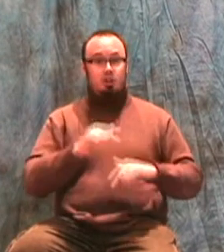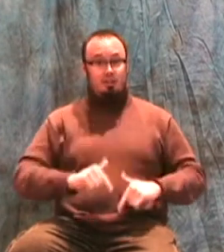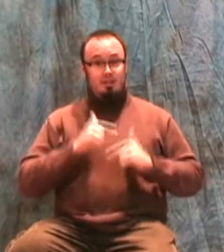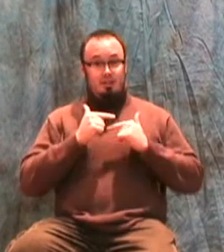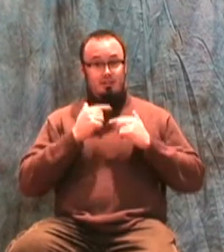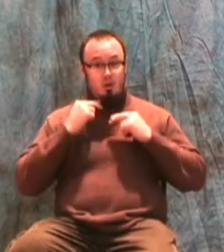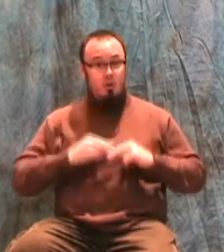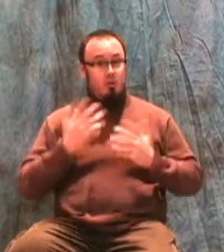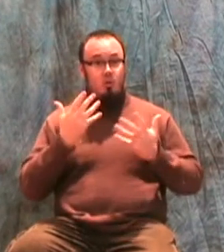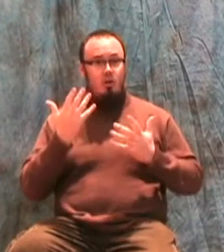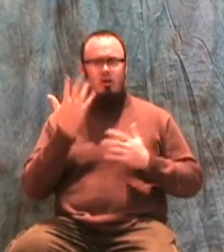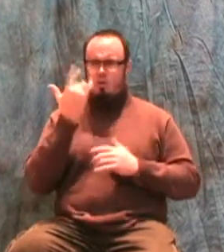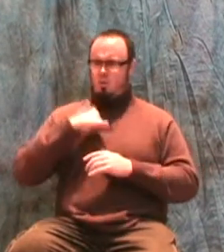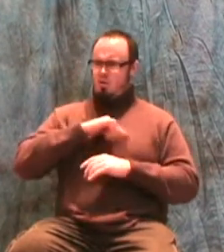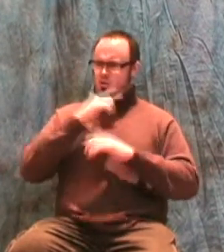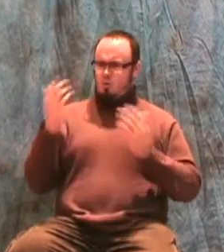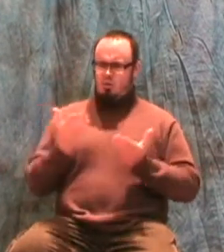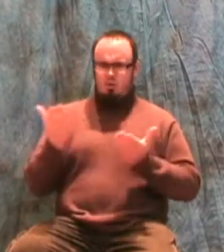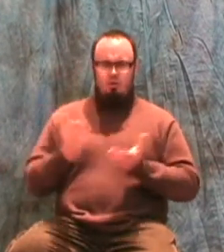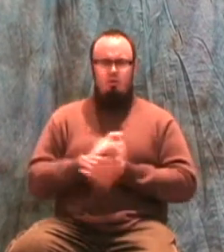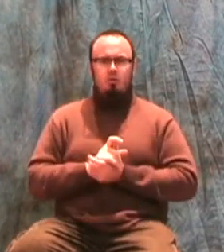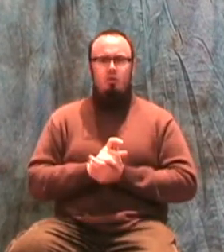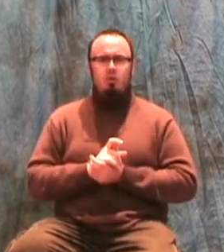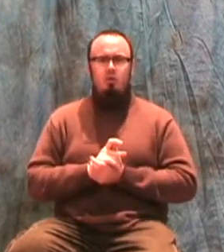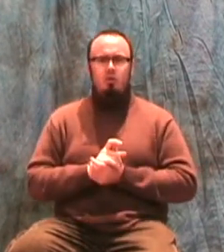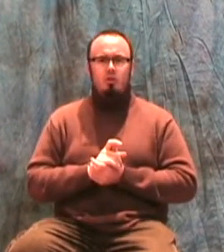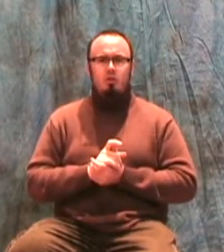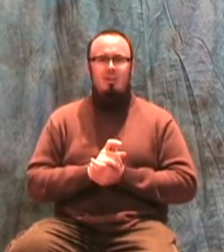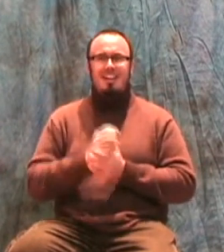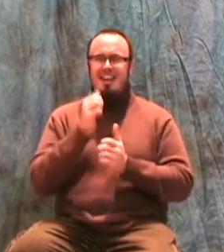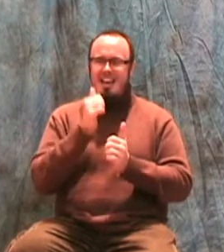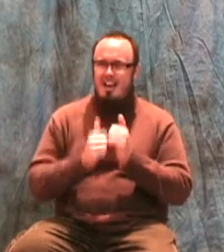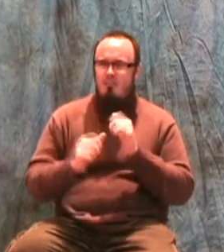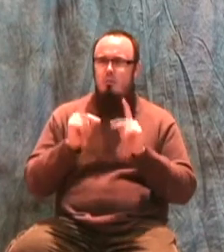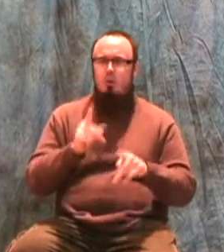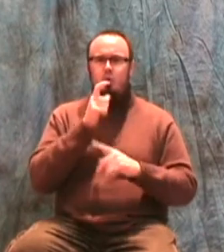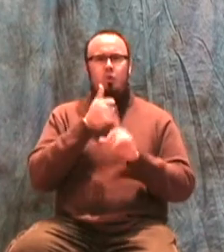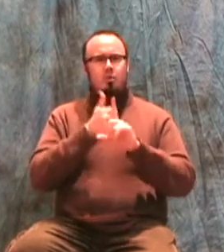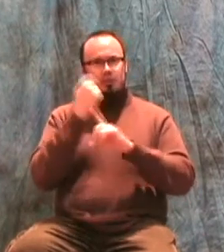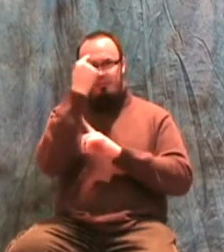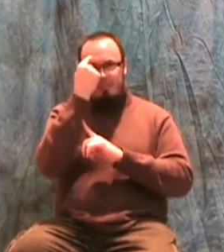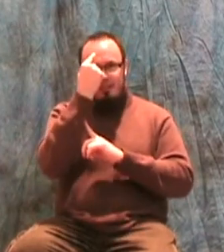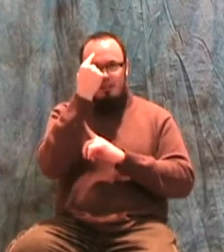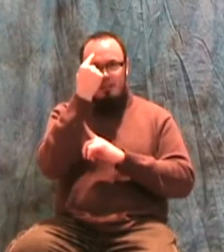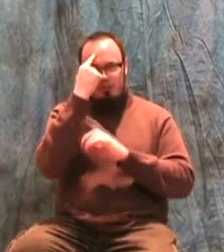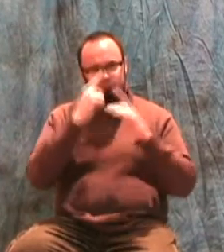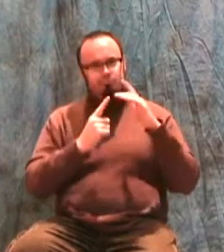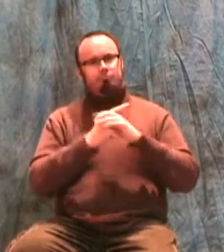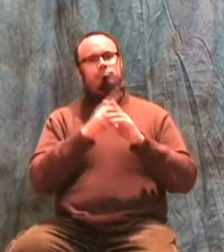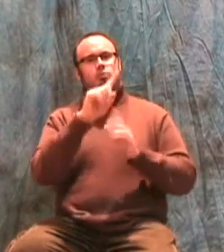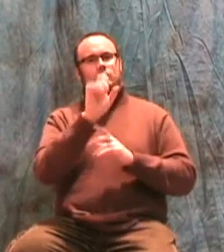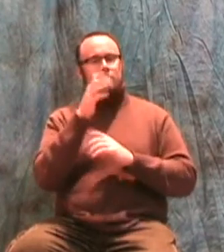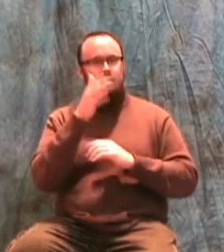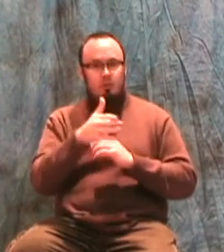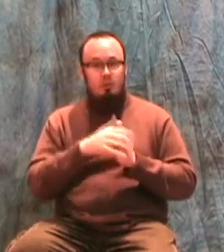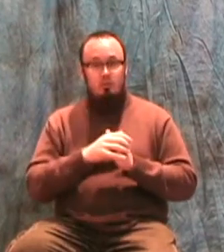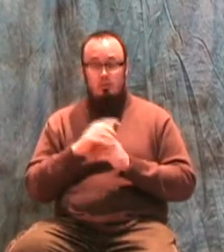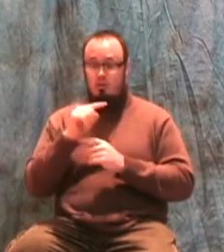is why are we here? Every thinking person must ask this question sooner or later The Torah's answer to this question